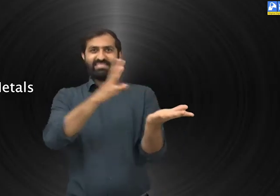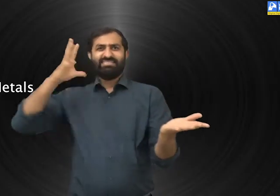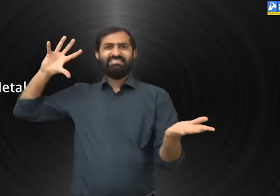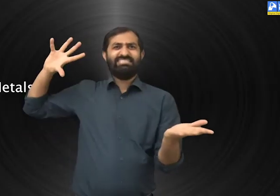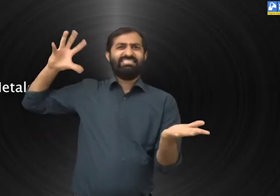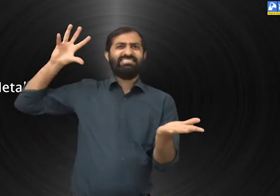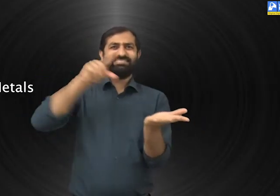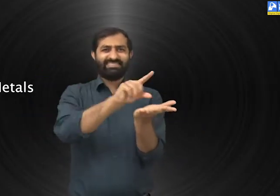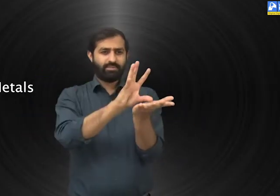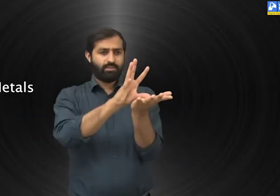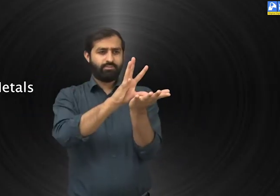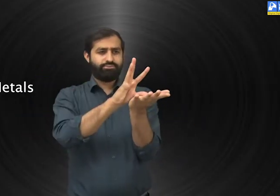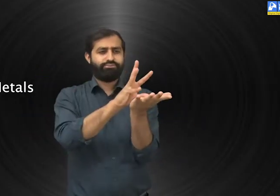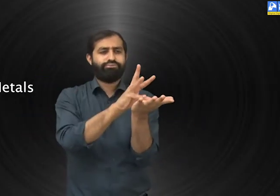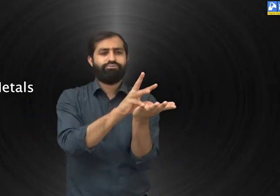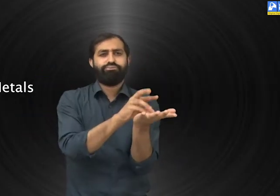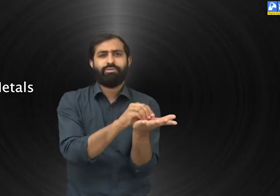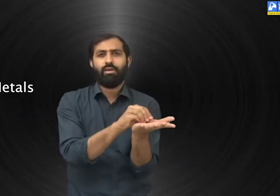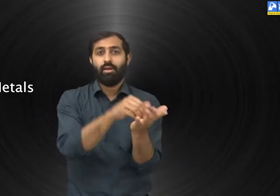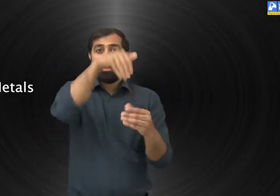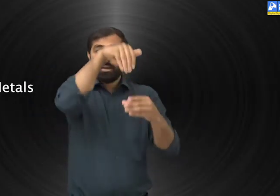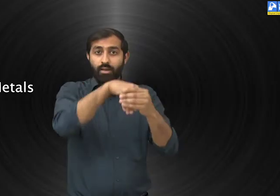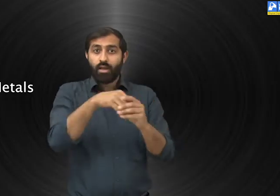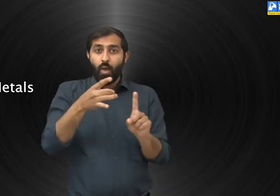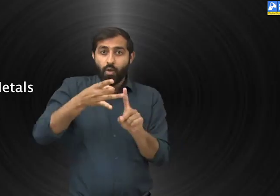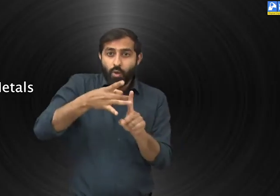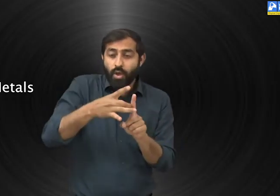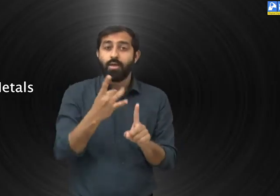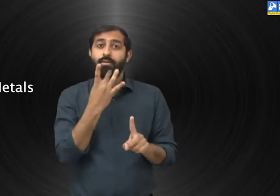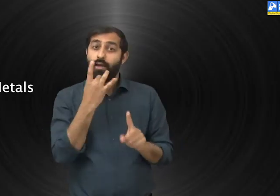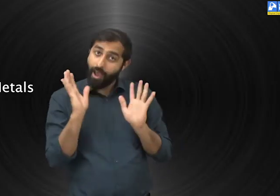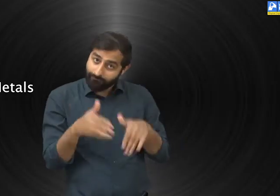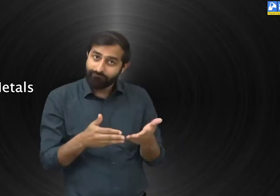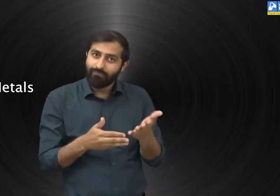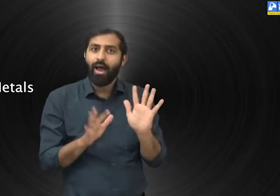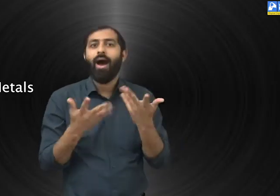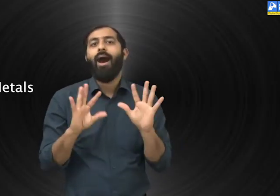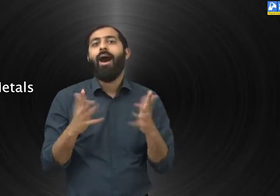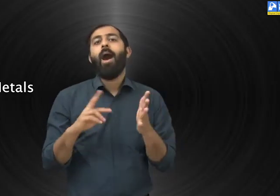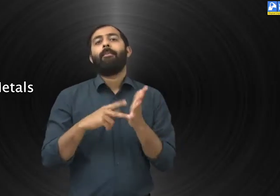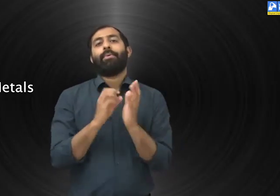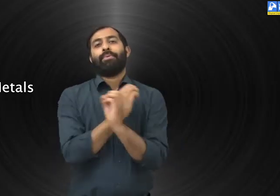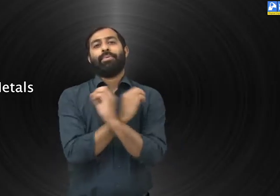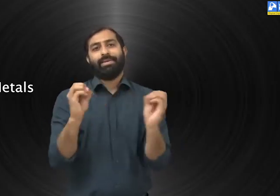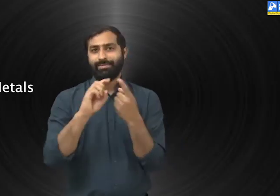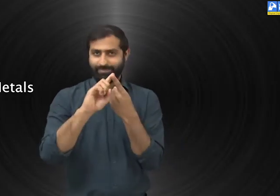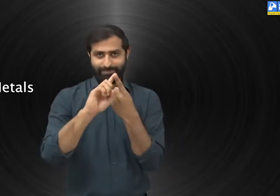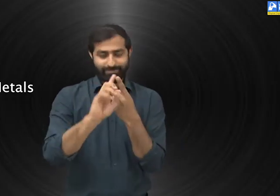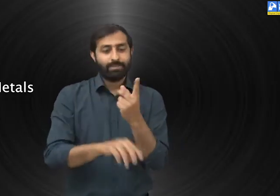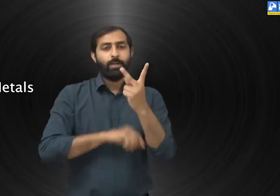for example ice. Ice melts from the heat of the sun. It does not have the features